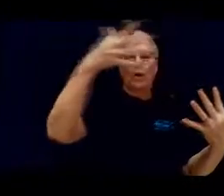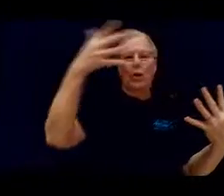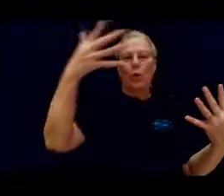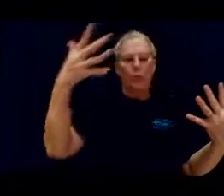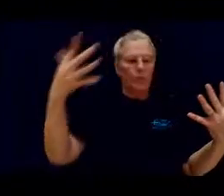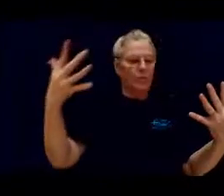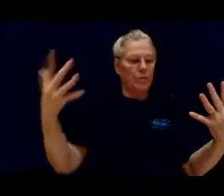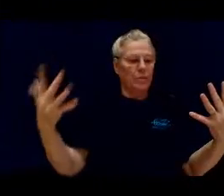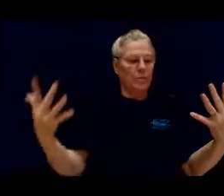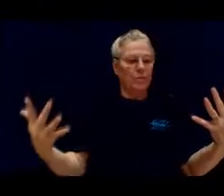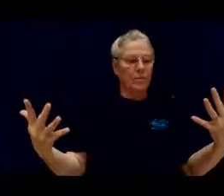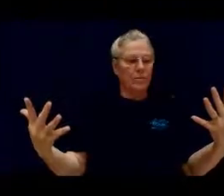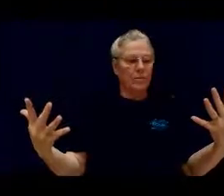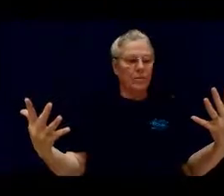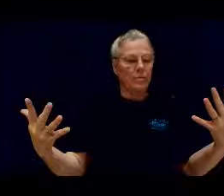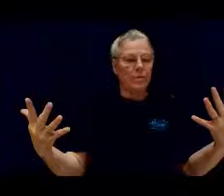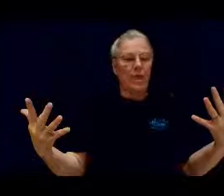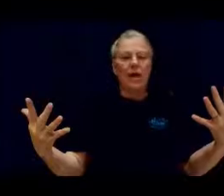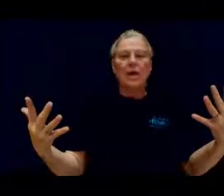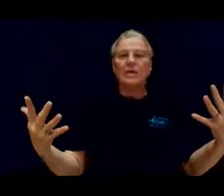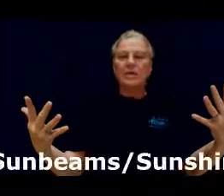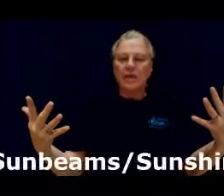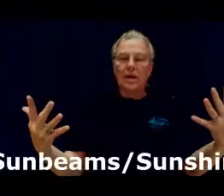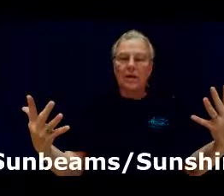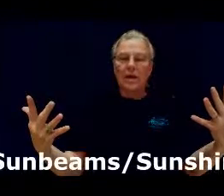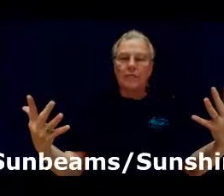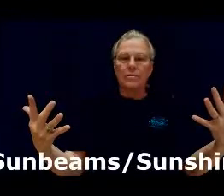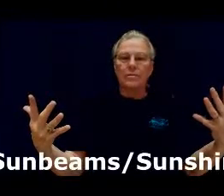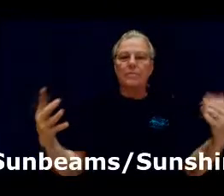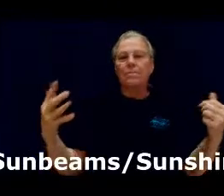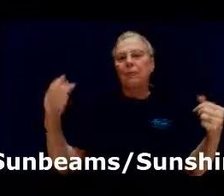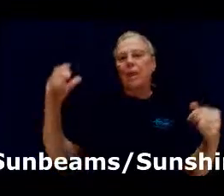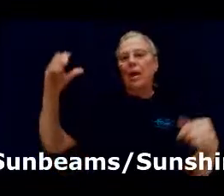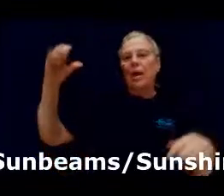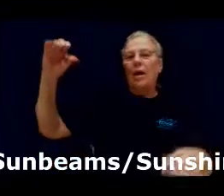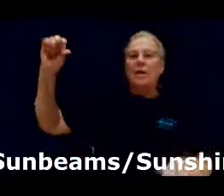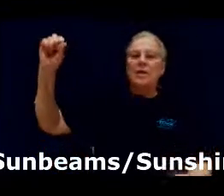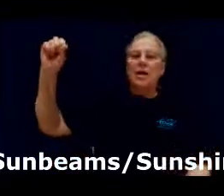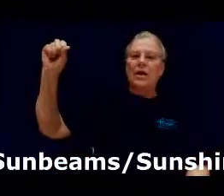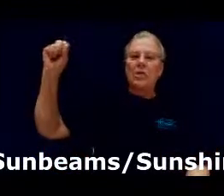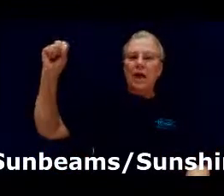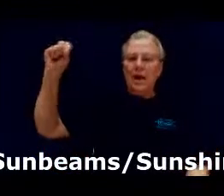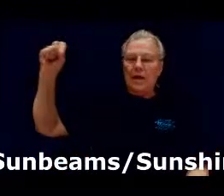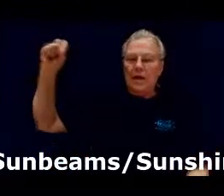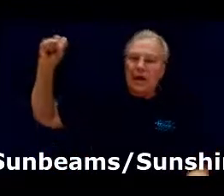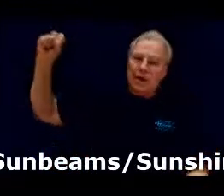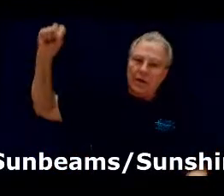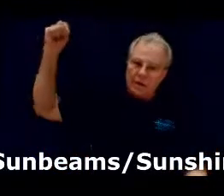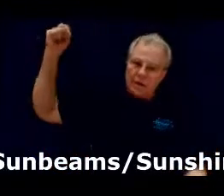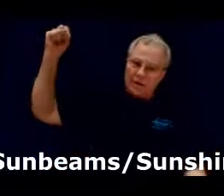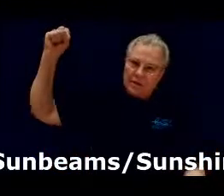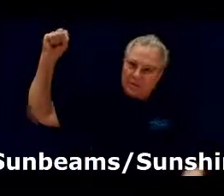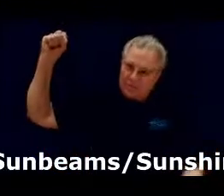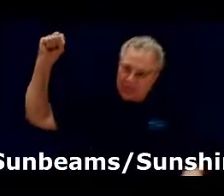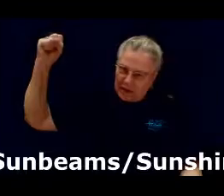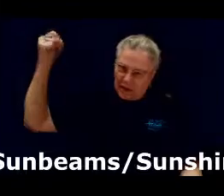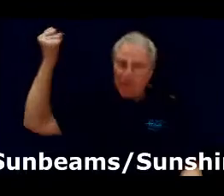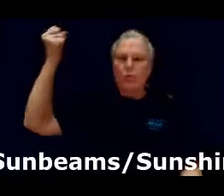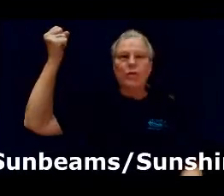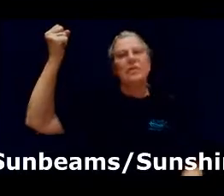Sunbeams take your S hand and it's like a little twist